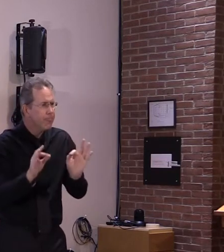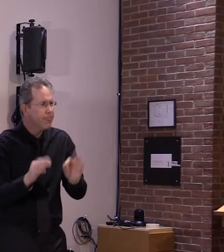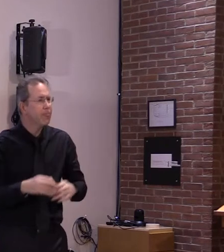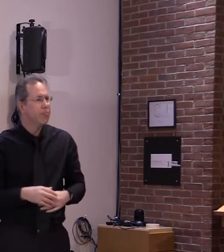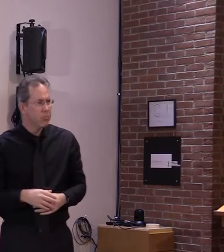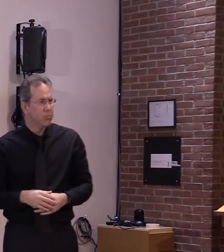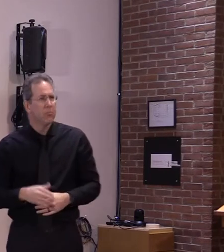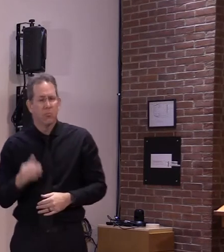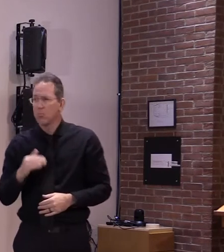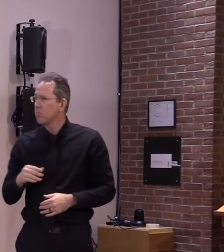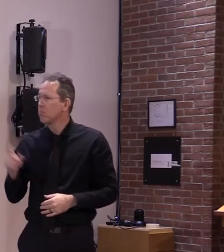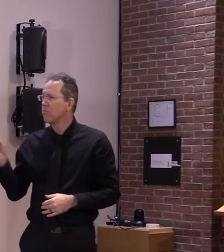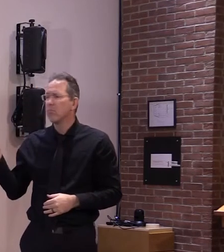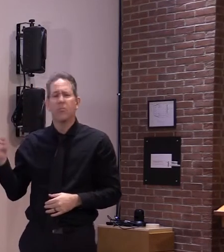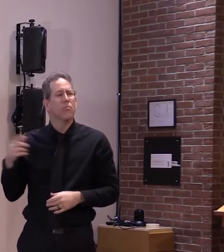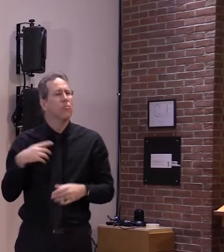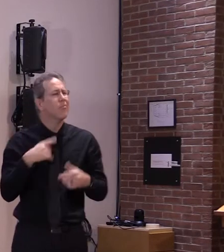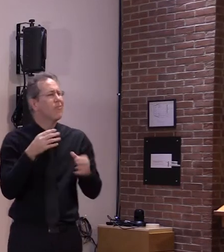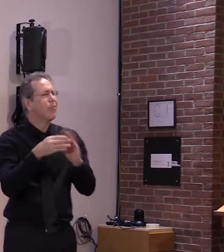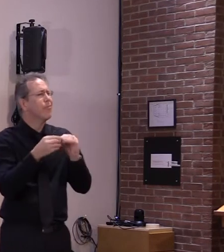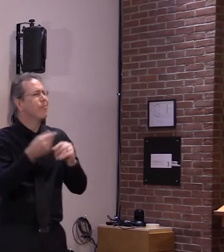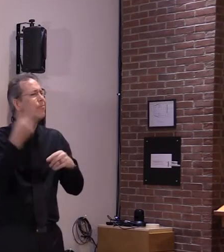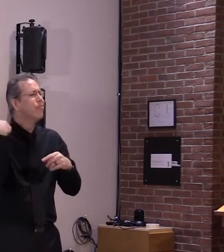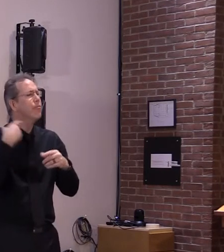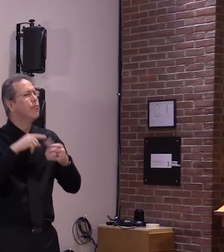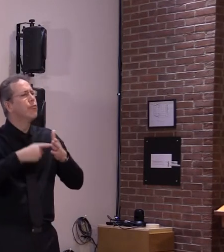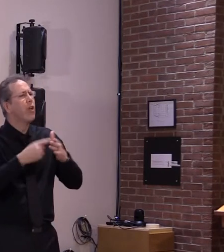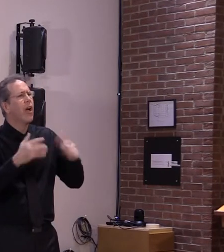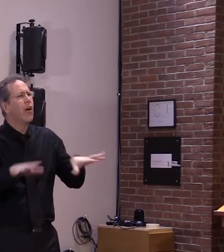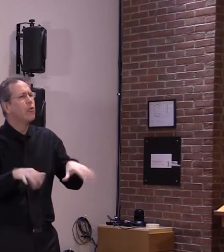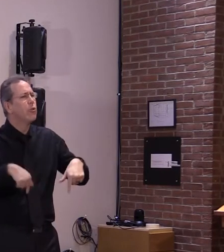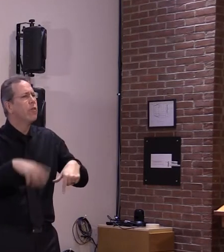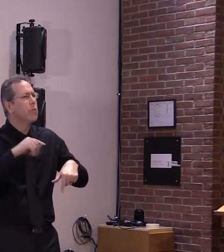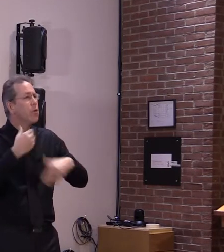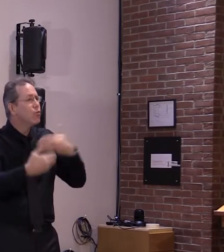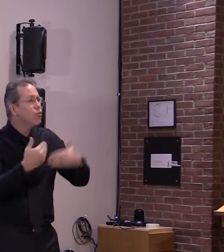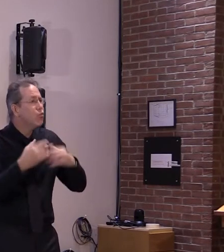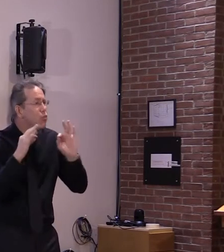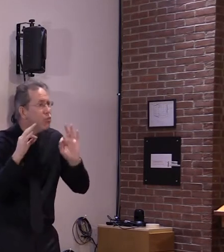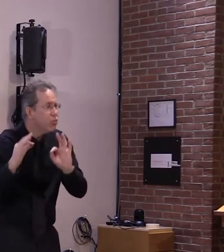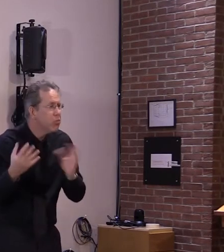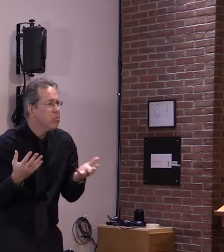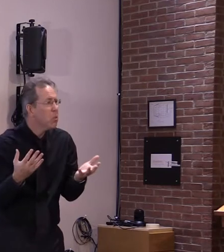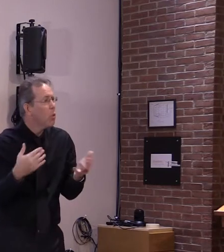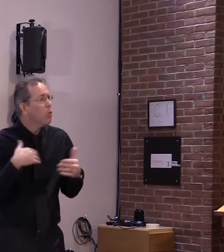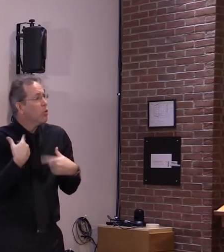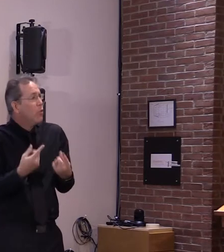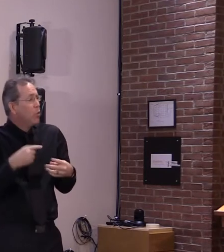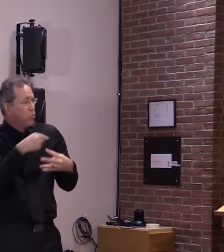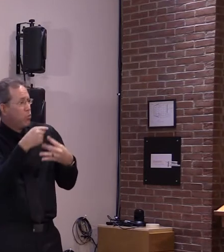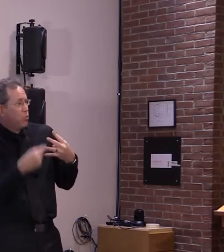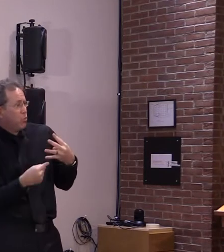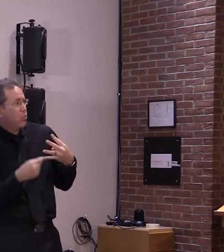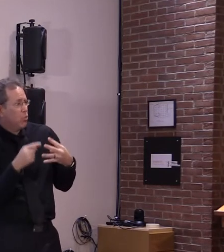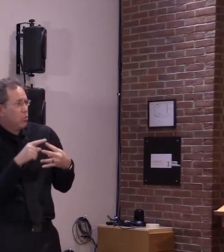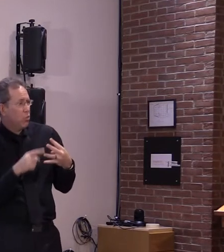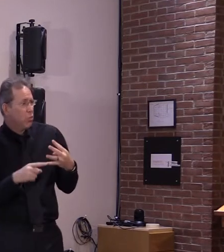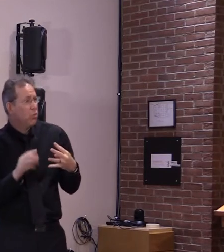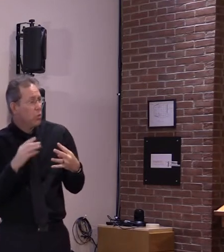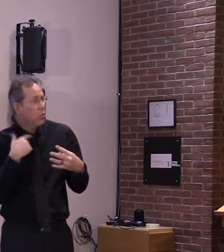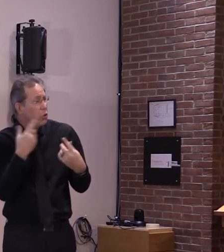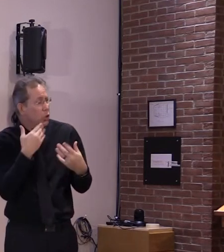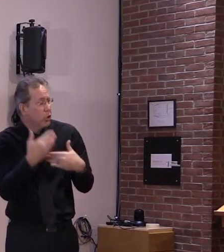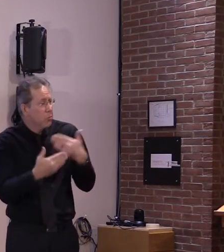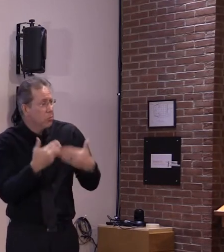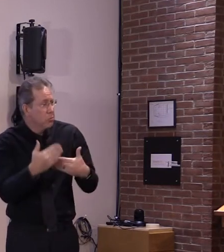restart metrics we see again some room for some reason for optimism and some improvement first our growth rate